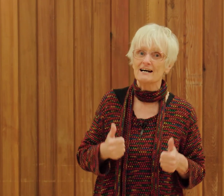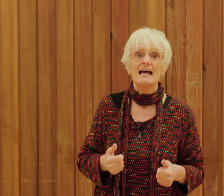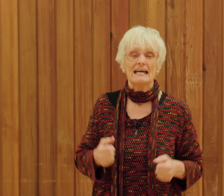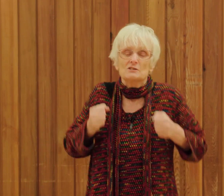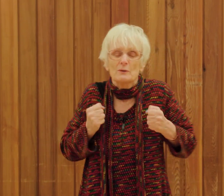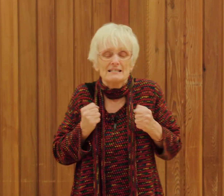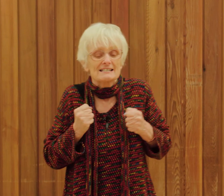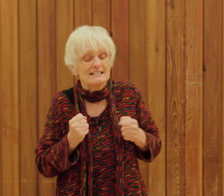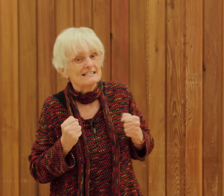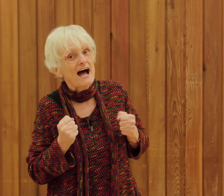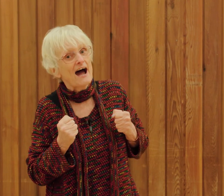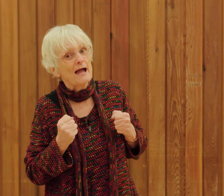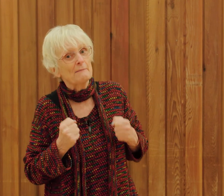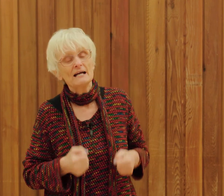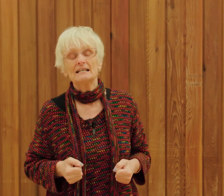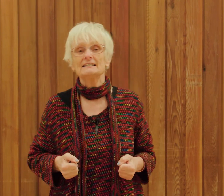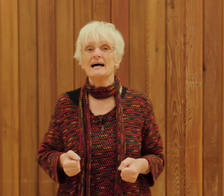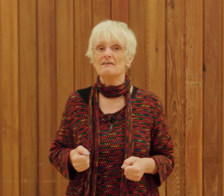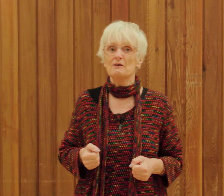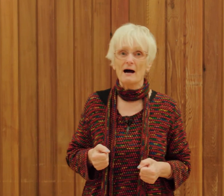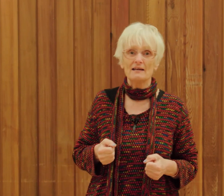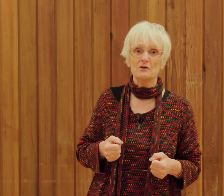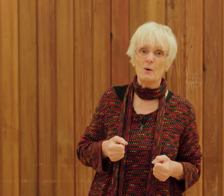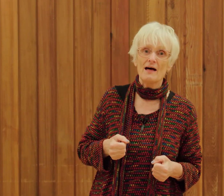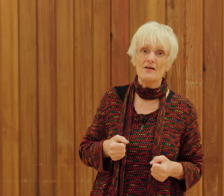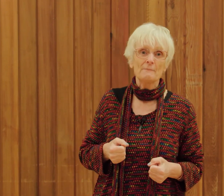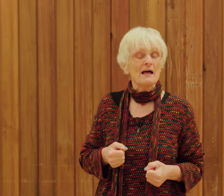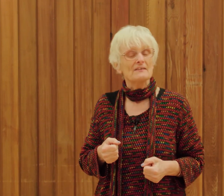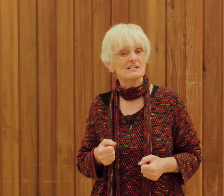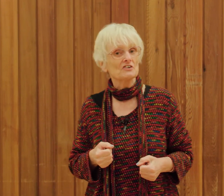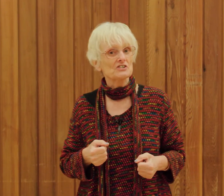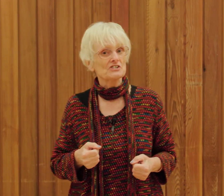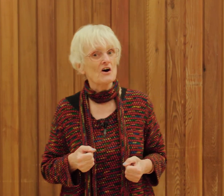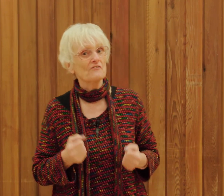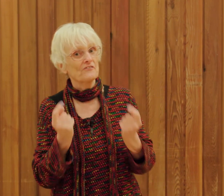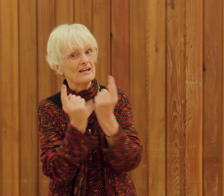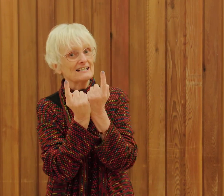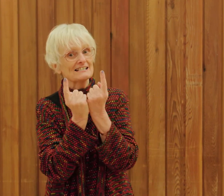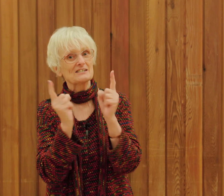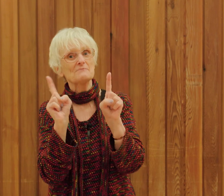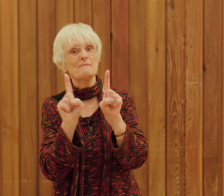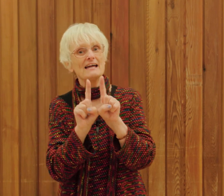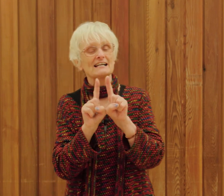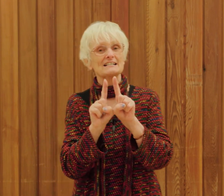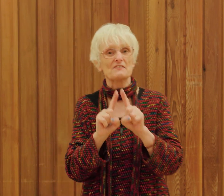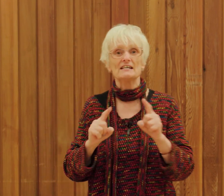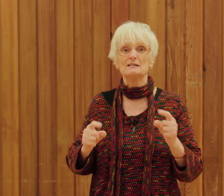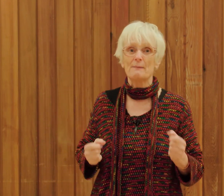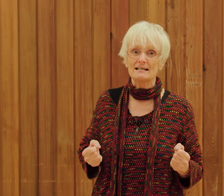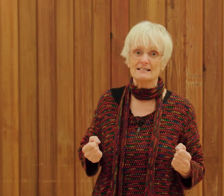it's winter time never mind the weather there's lots of things to make us feel better